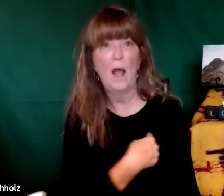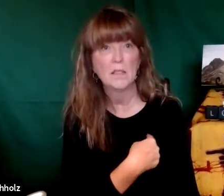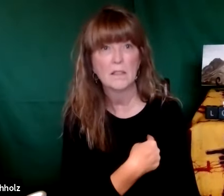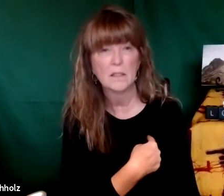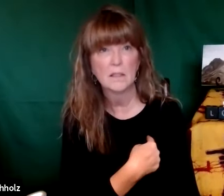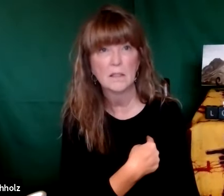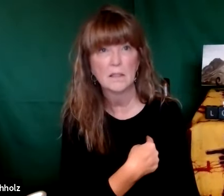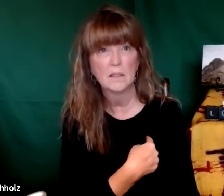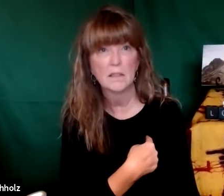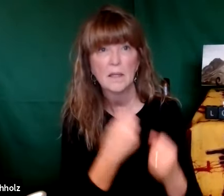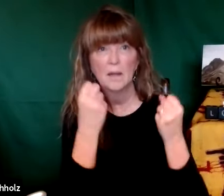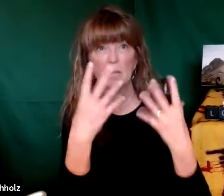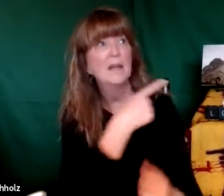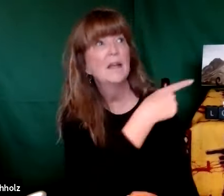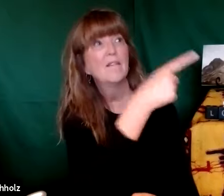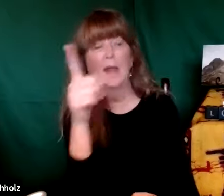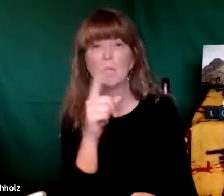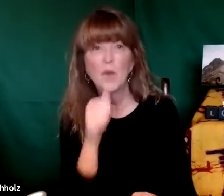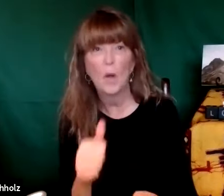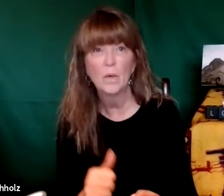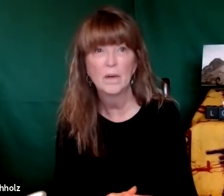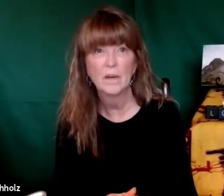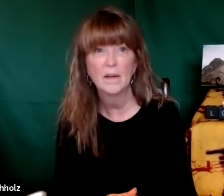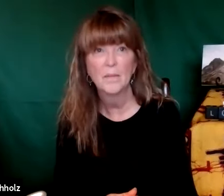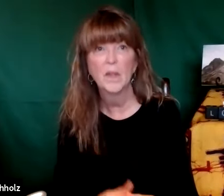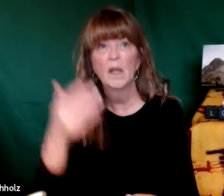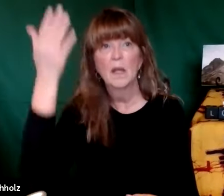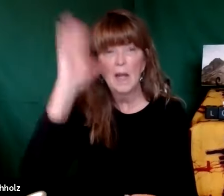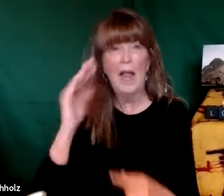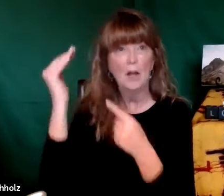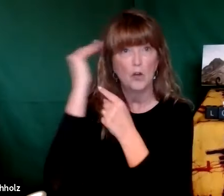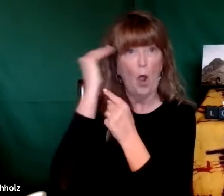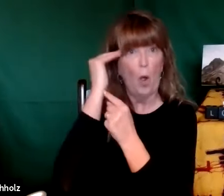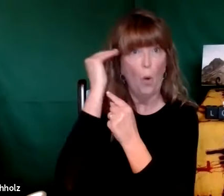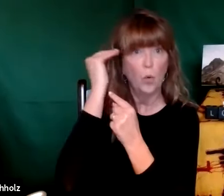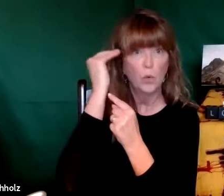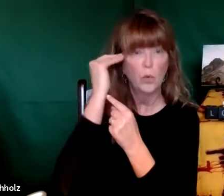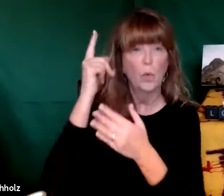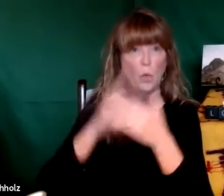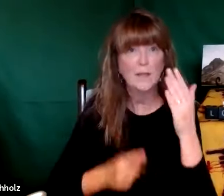god wants the absolute best for us most of the worldly voices don't